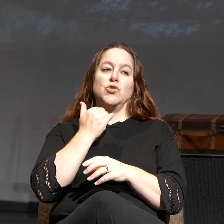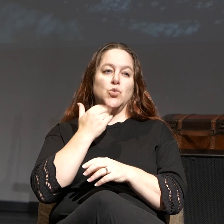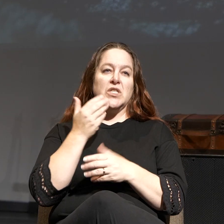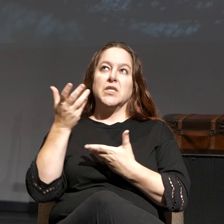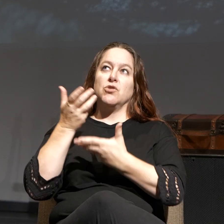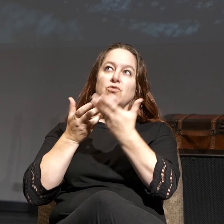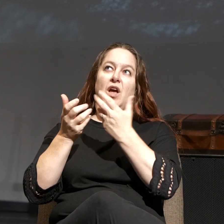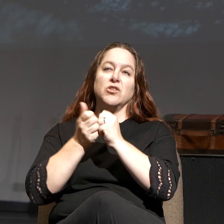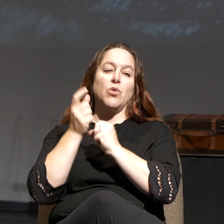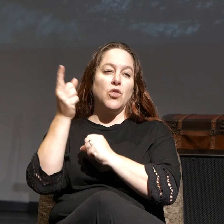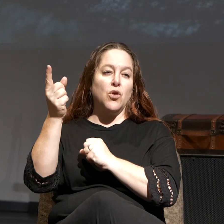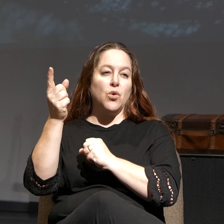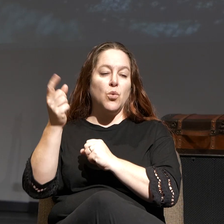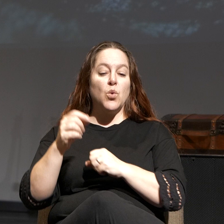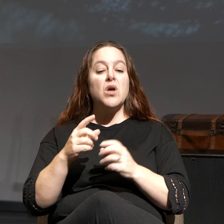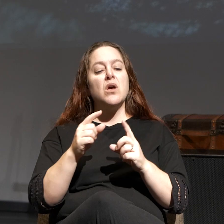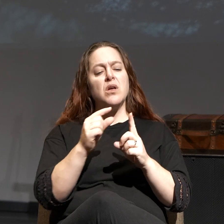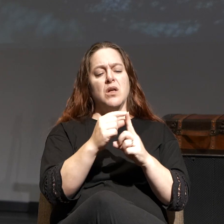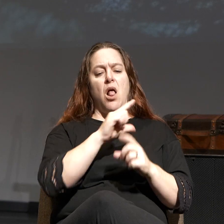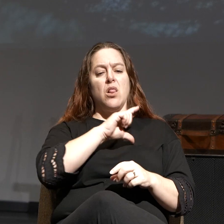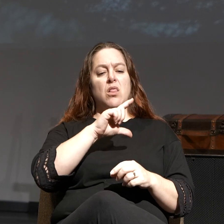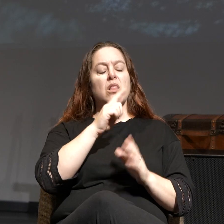Now, he uses the word law of the Lord.